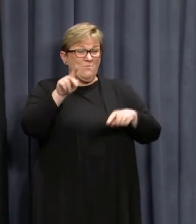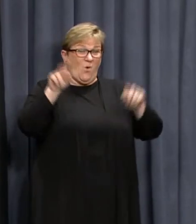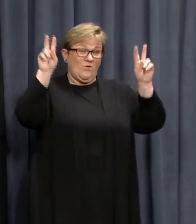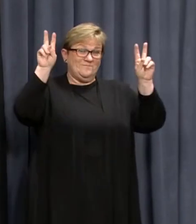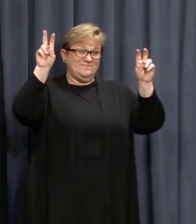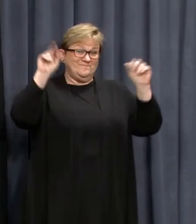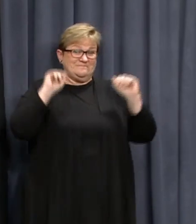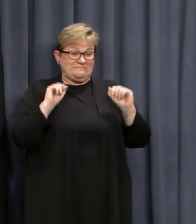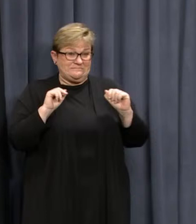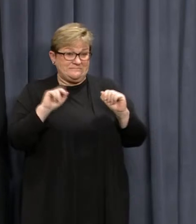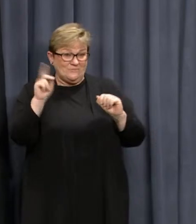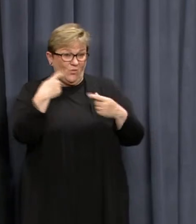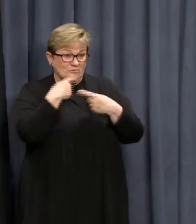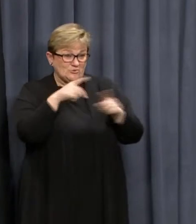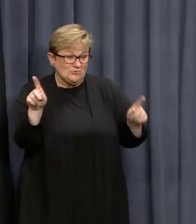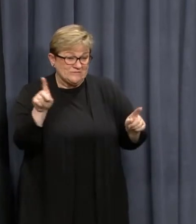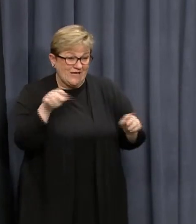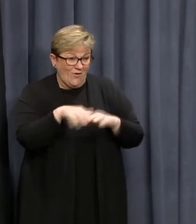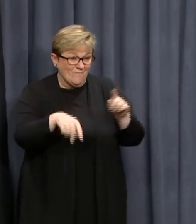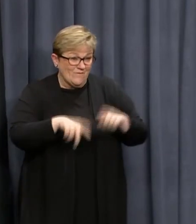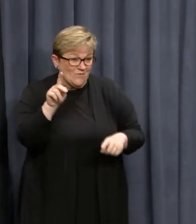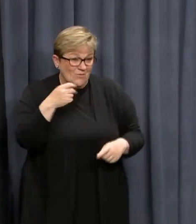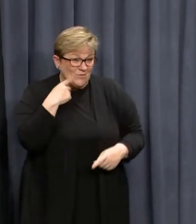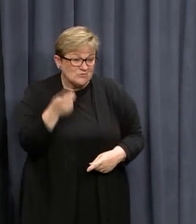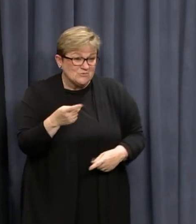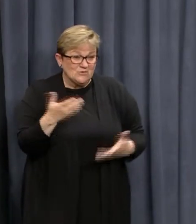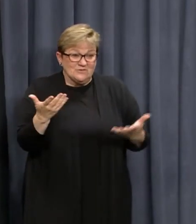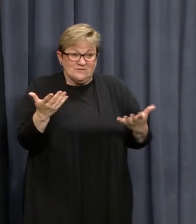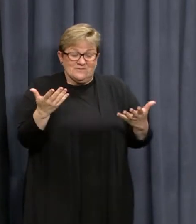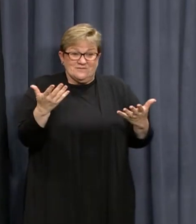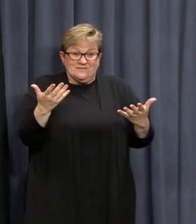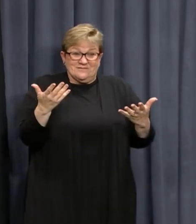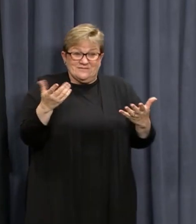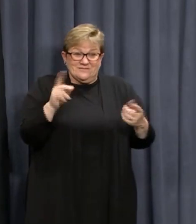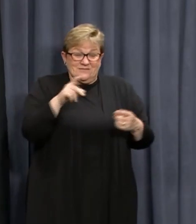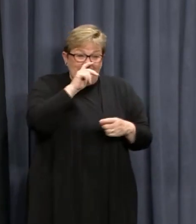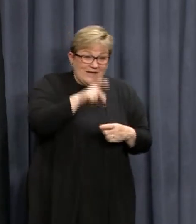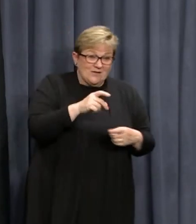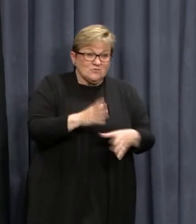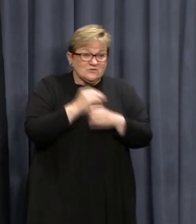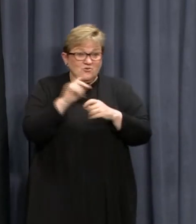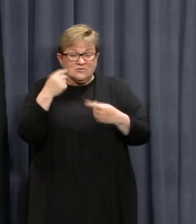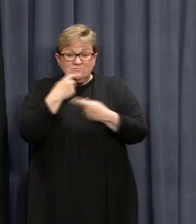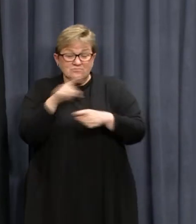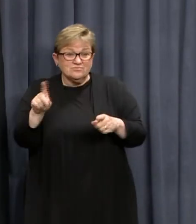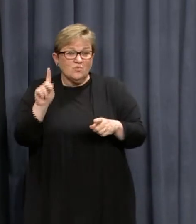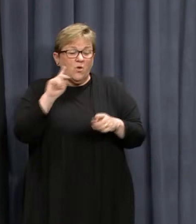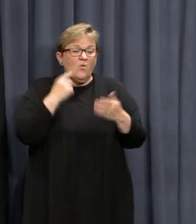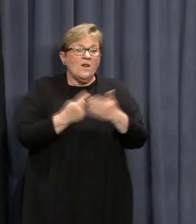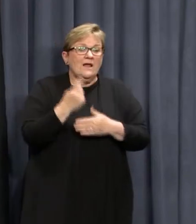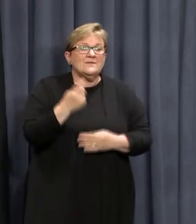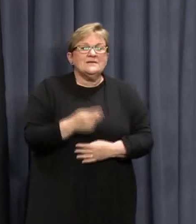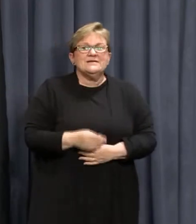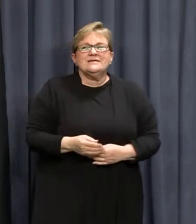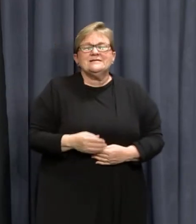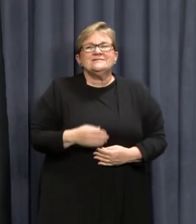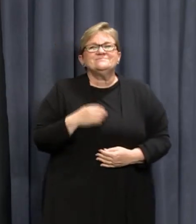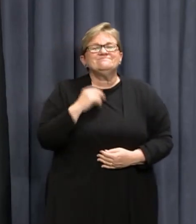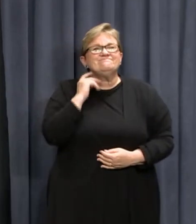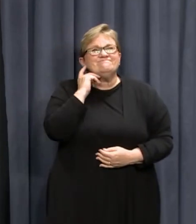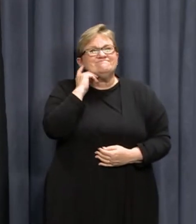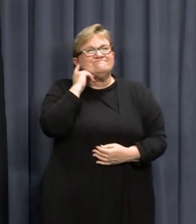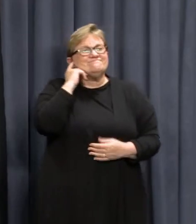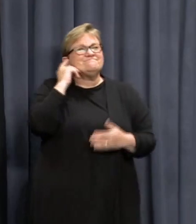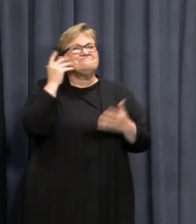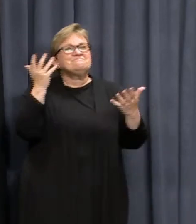What's the advice? Any communication with the Eagles and the Dockers today about what the advice might be? Well, at this point in